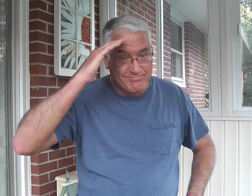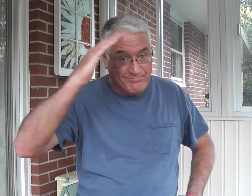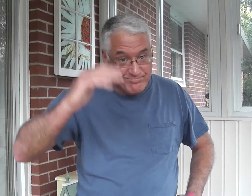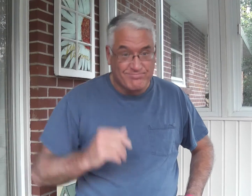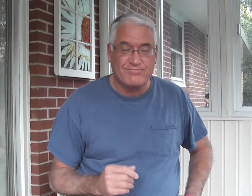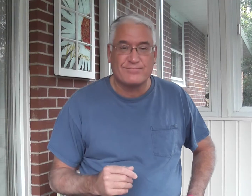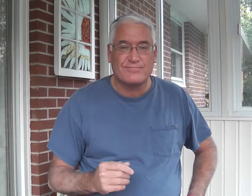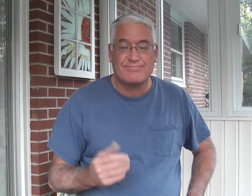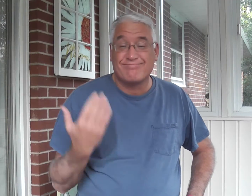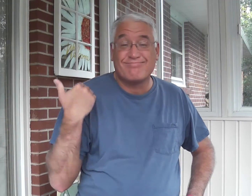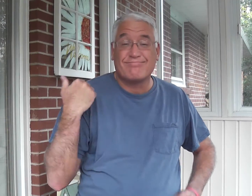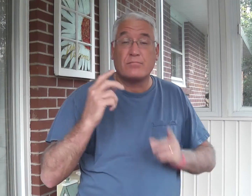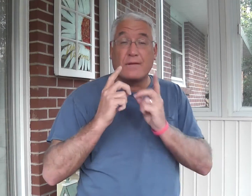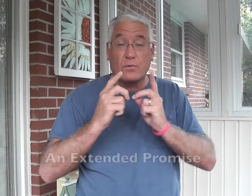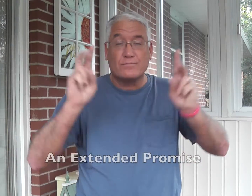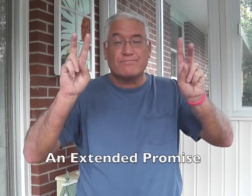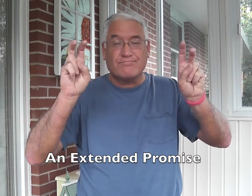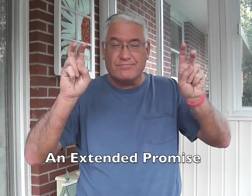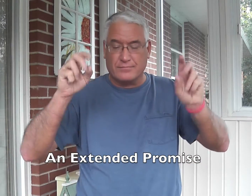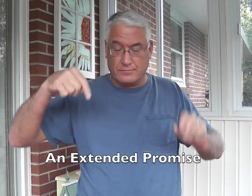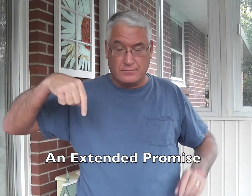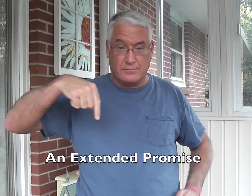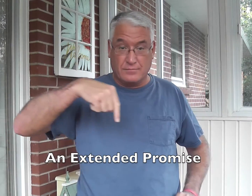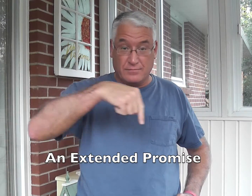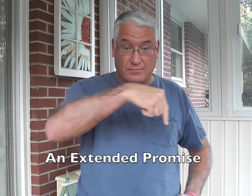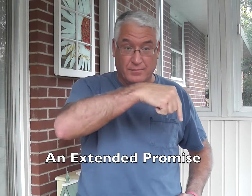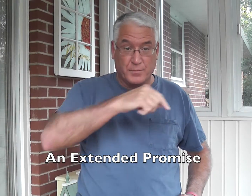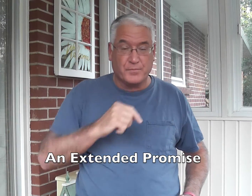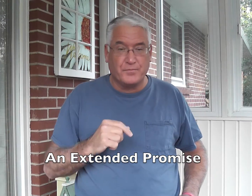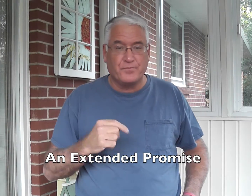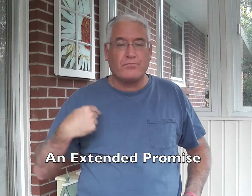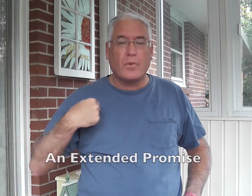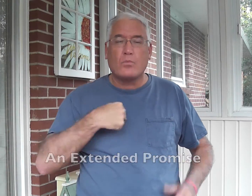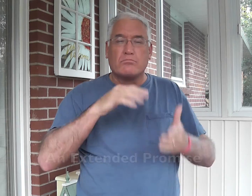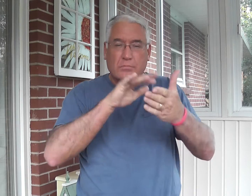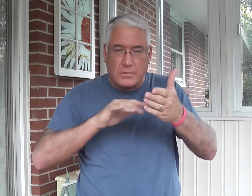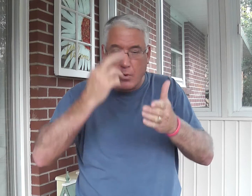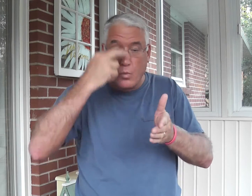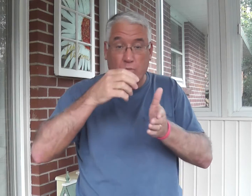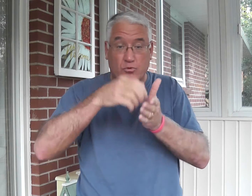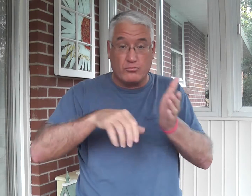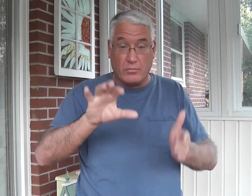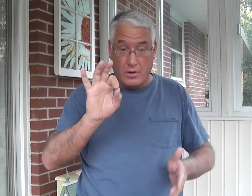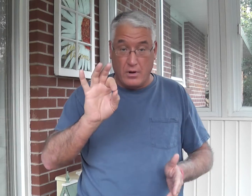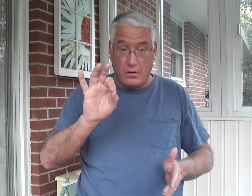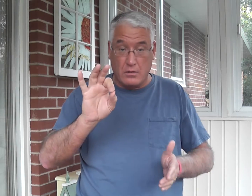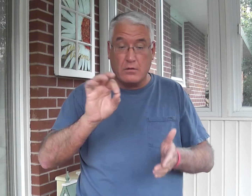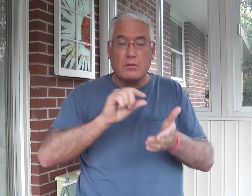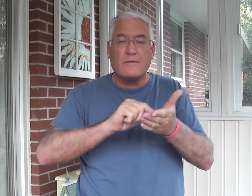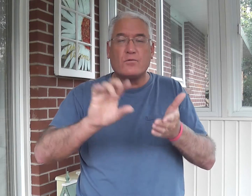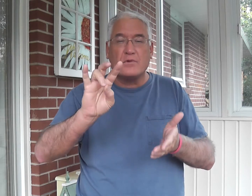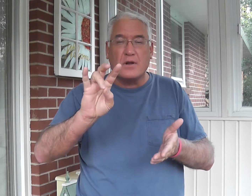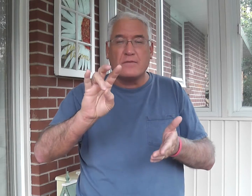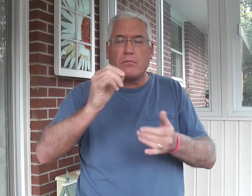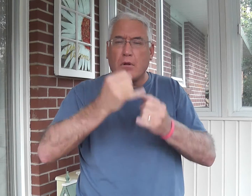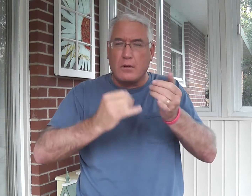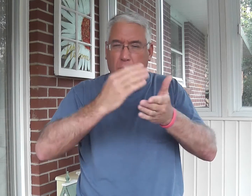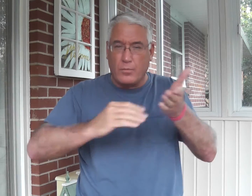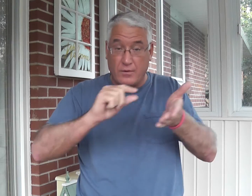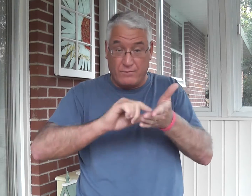Hello! In our last devotion, An Extended Promise, we studied in Romans chapter 9, verses